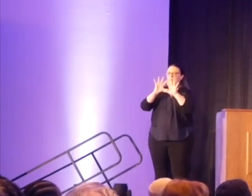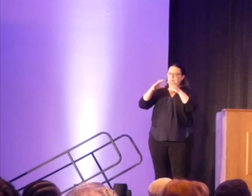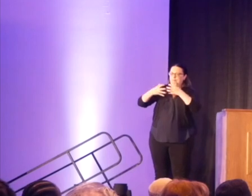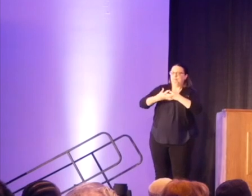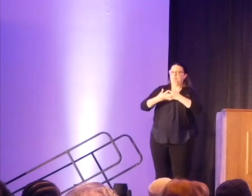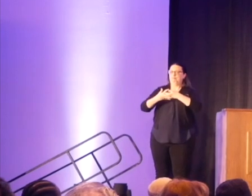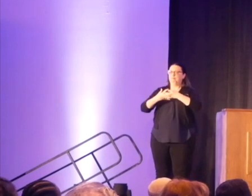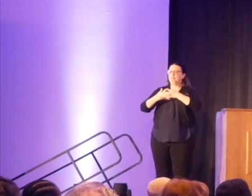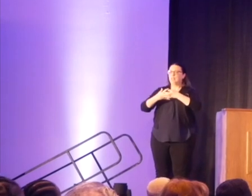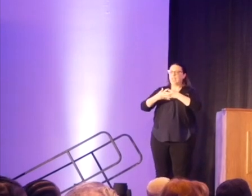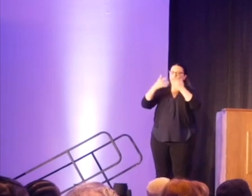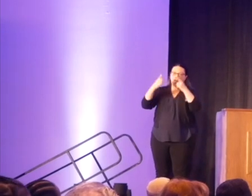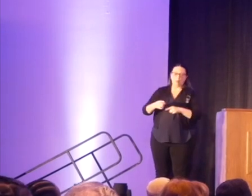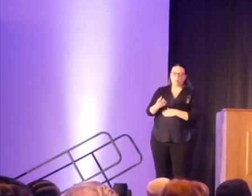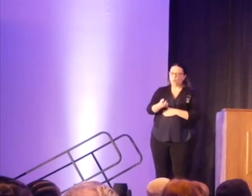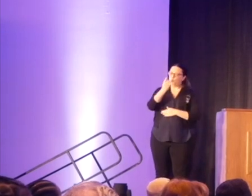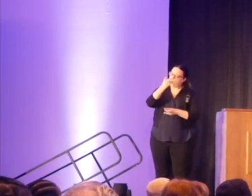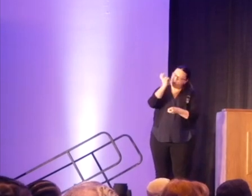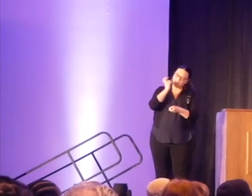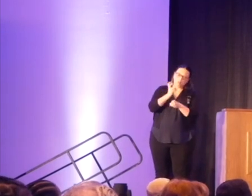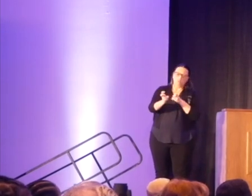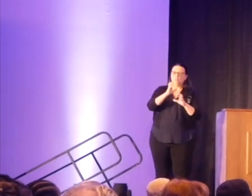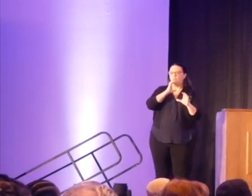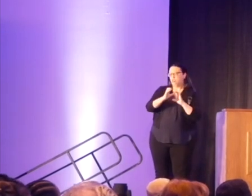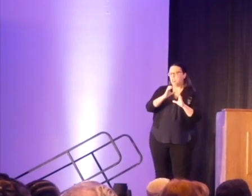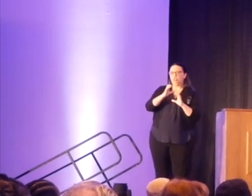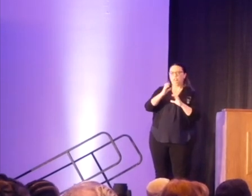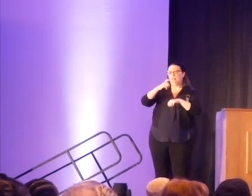And it happens one tough conversation at a time.